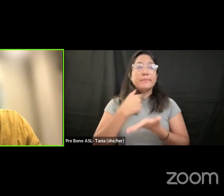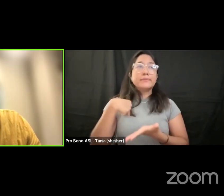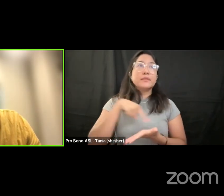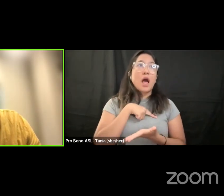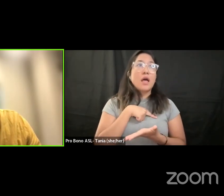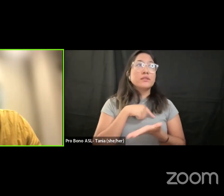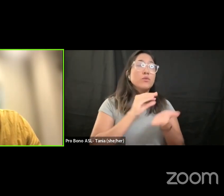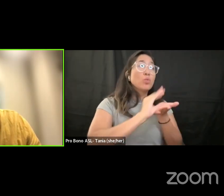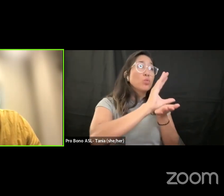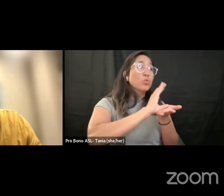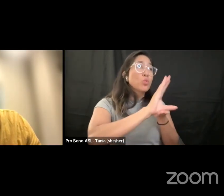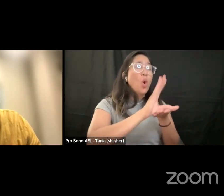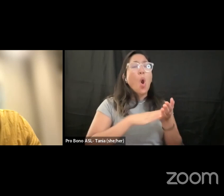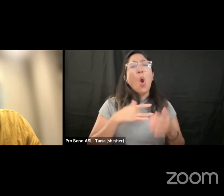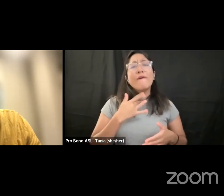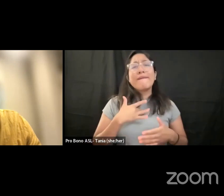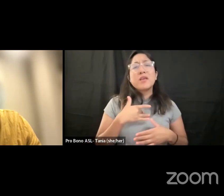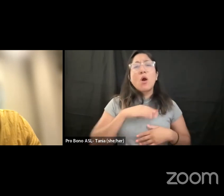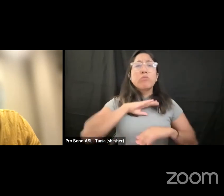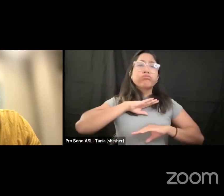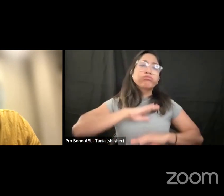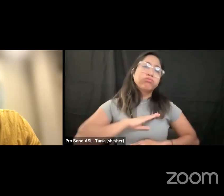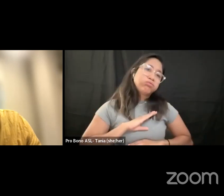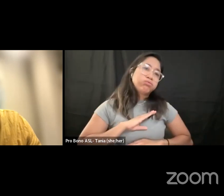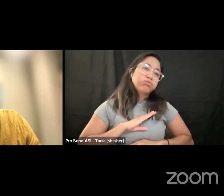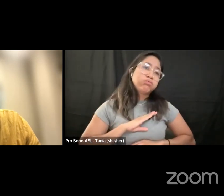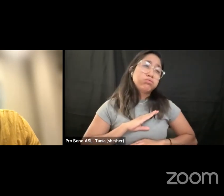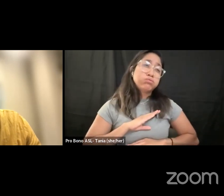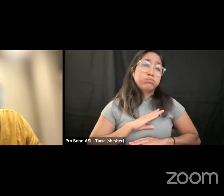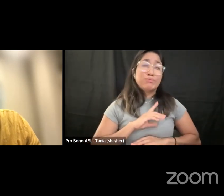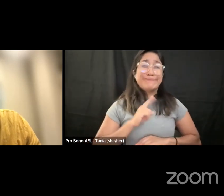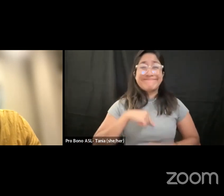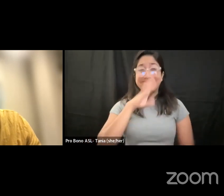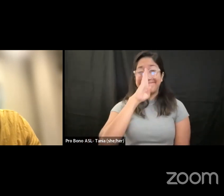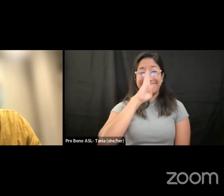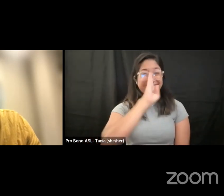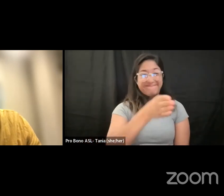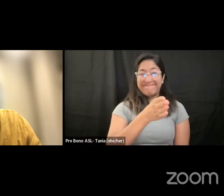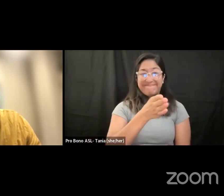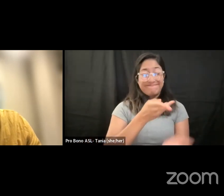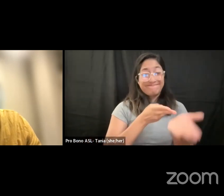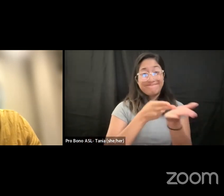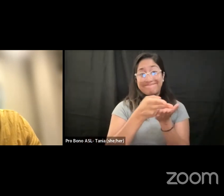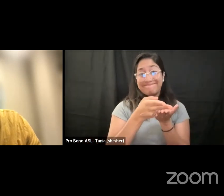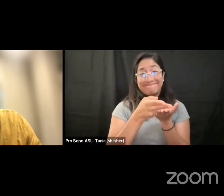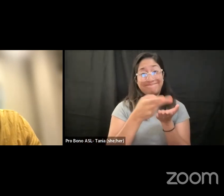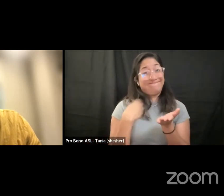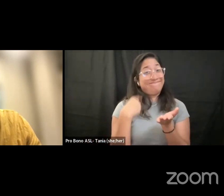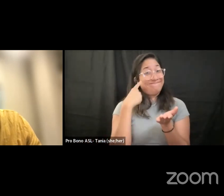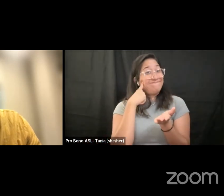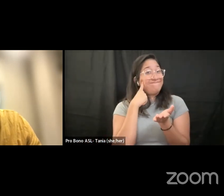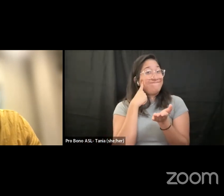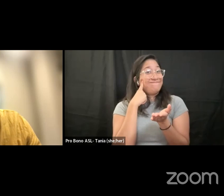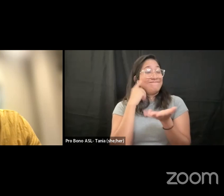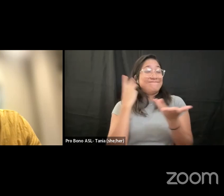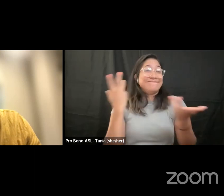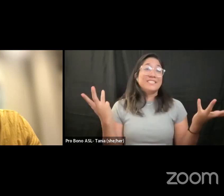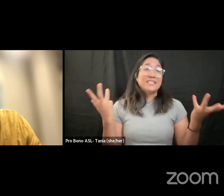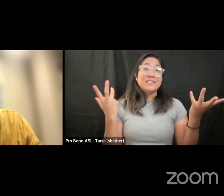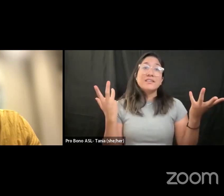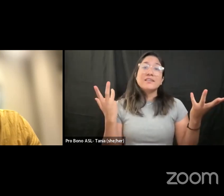sorry i maybe that's too brutally honest but i think that's that's just it so you're gaining